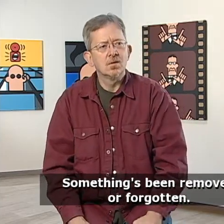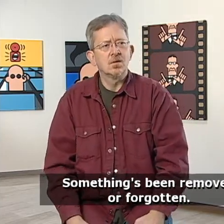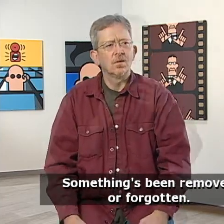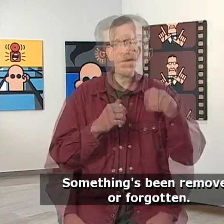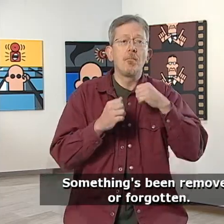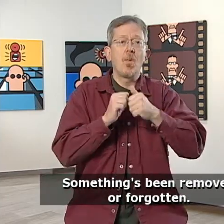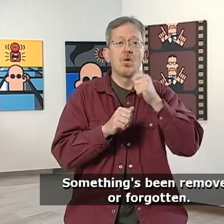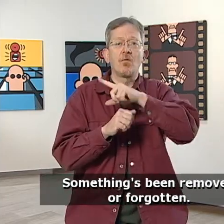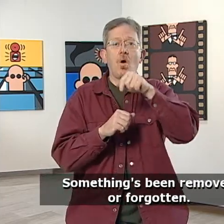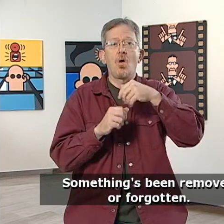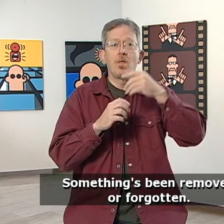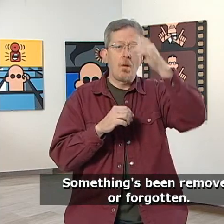forgotten.